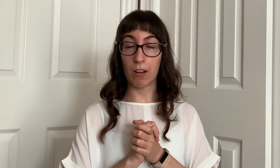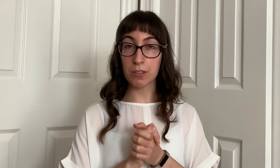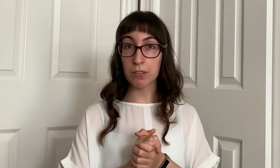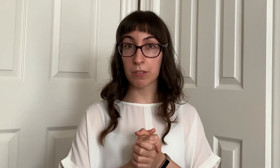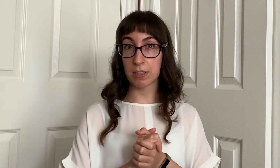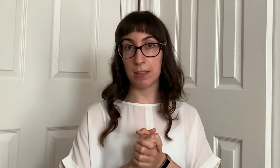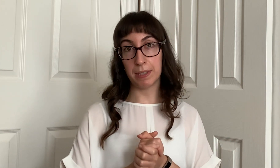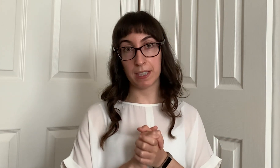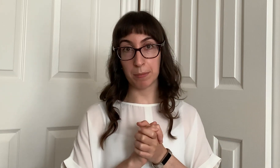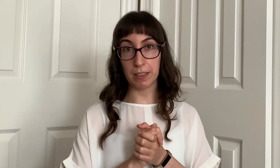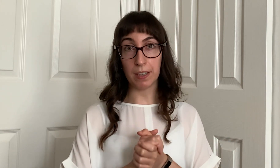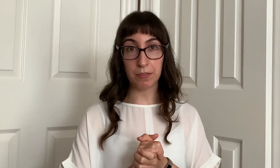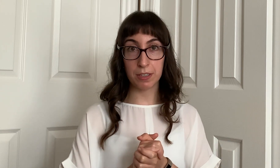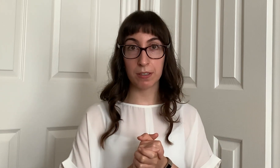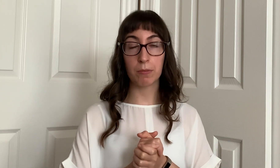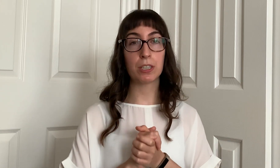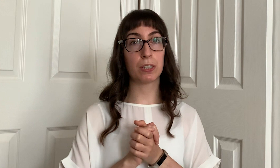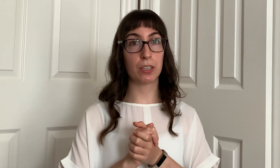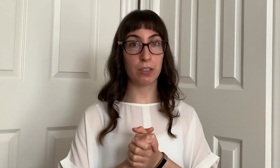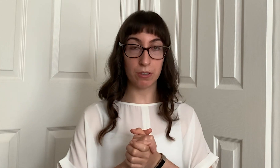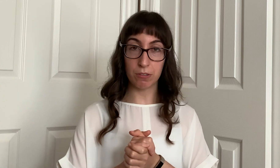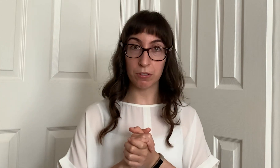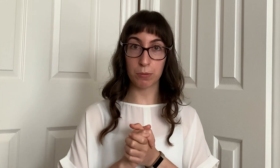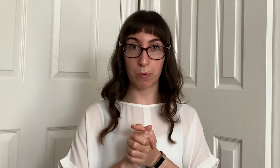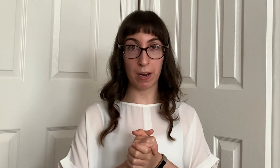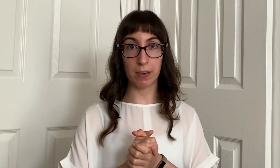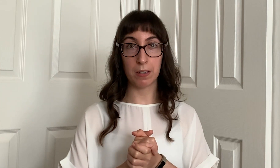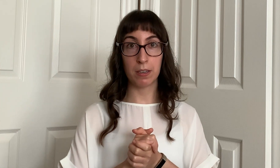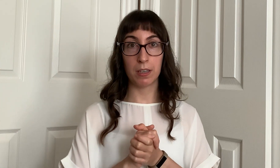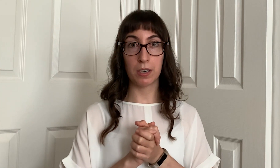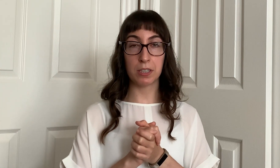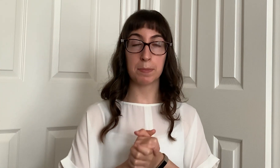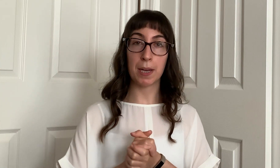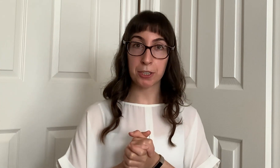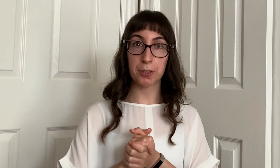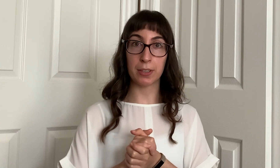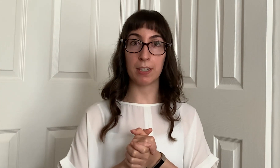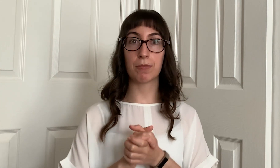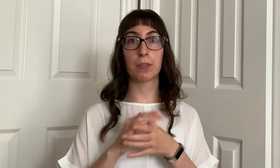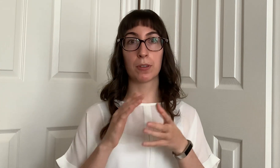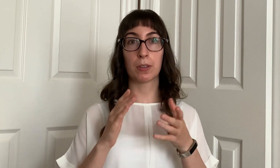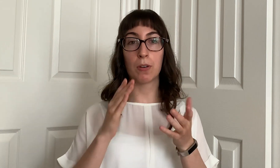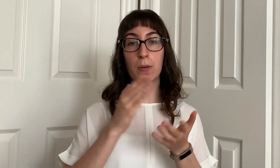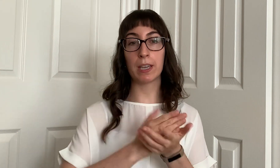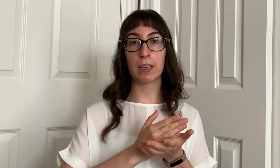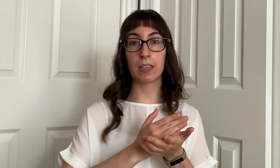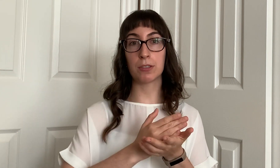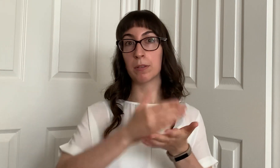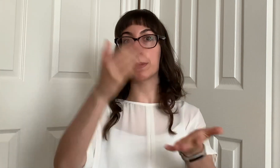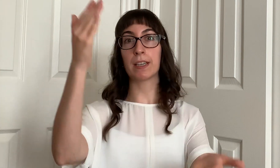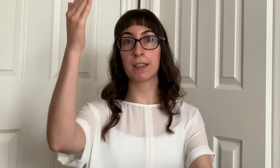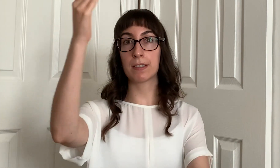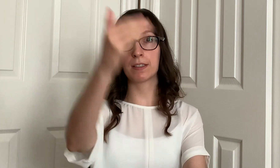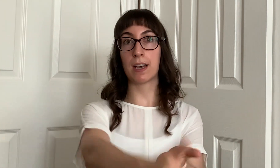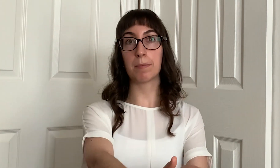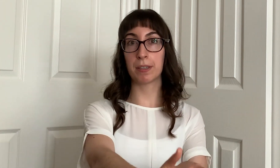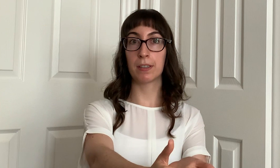also there's limiting beliefs which is a huge one especially for going to a big step